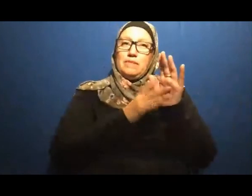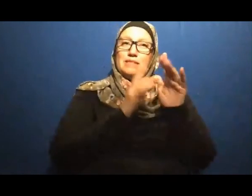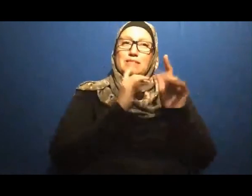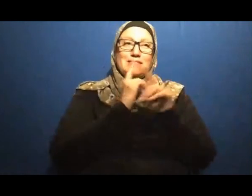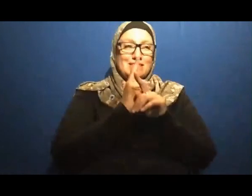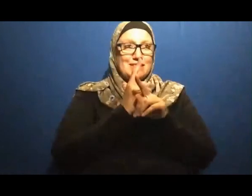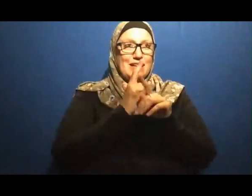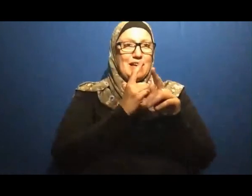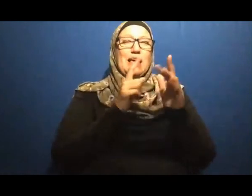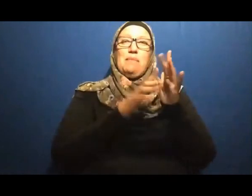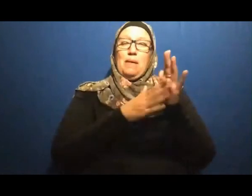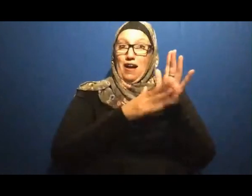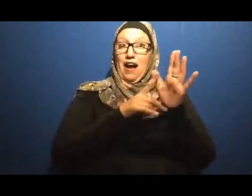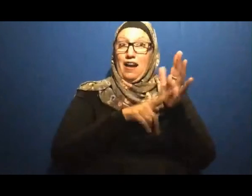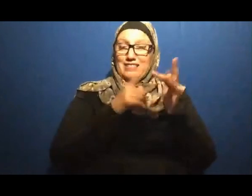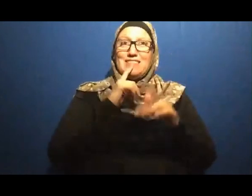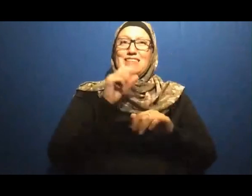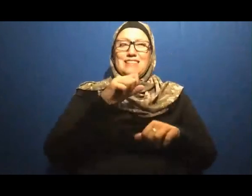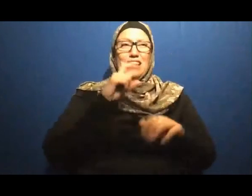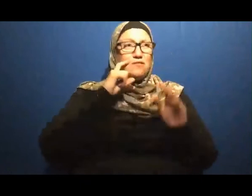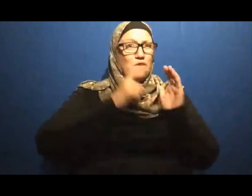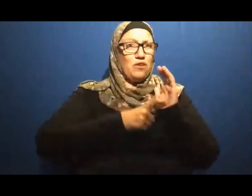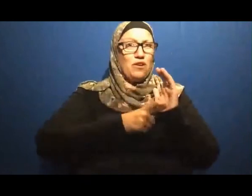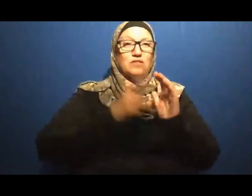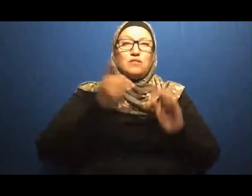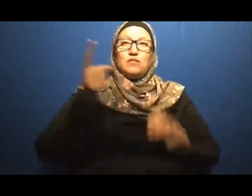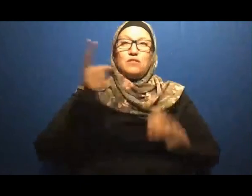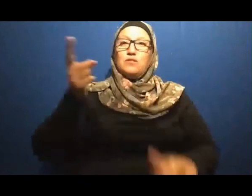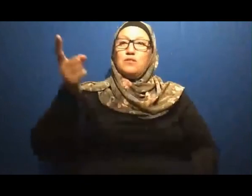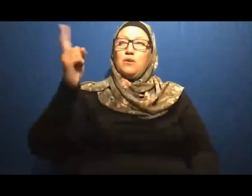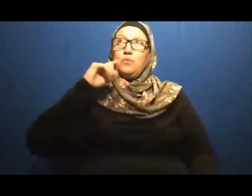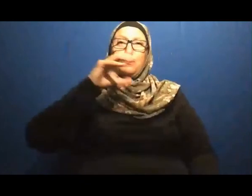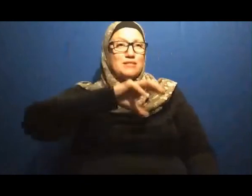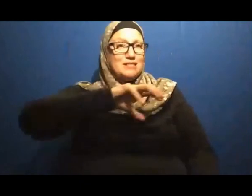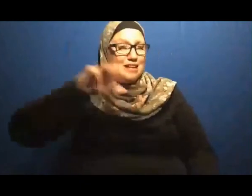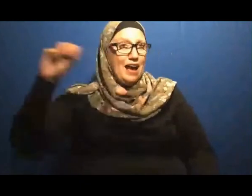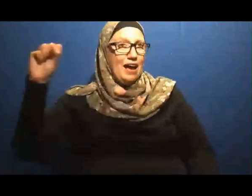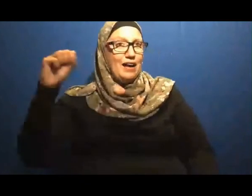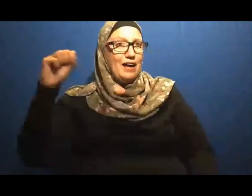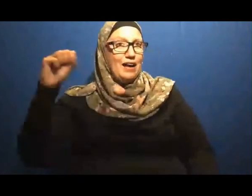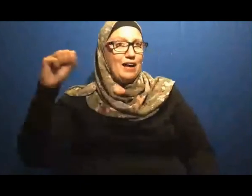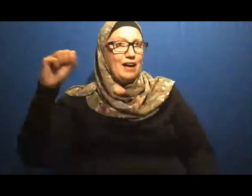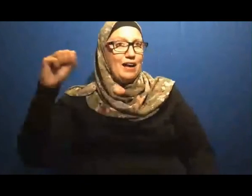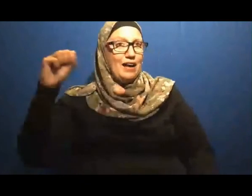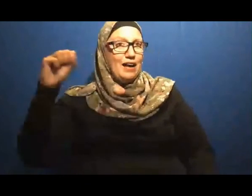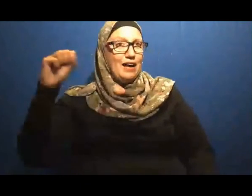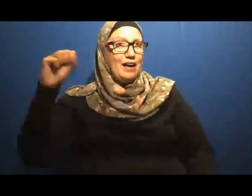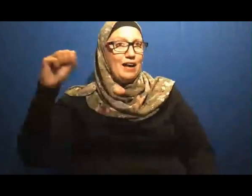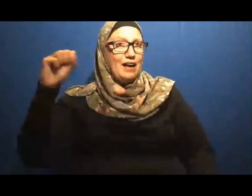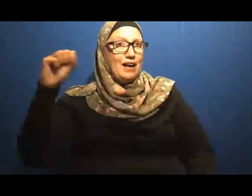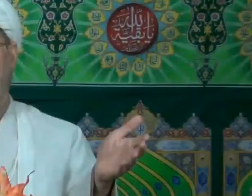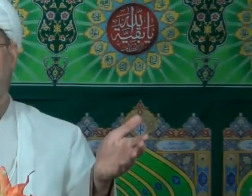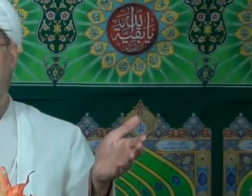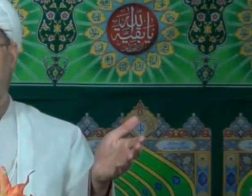life And is taking life At the time of death He had a servant His name is Anas Over ten years He was serving